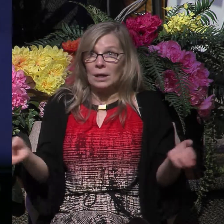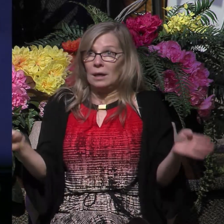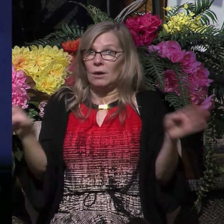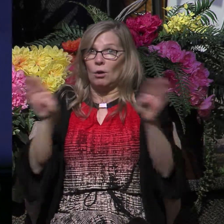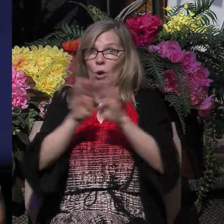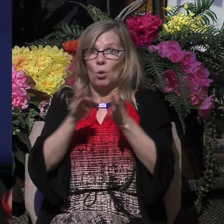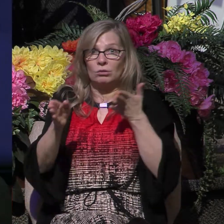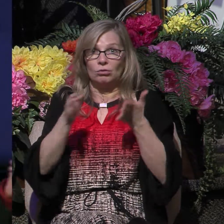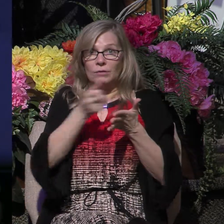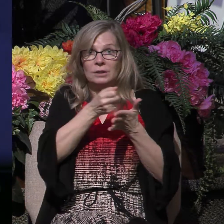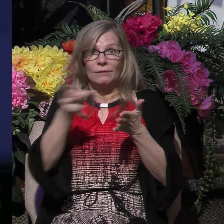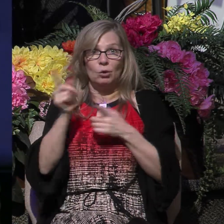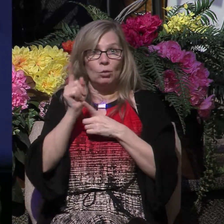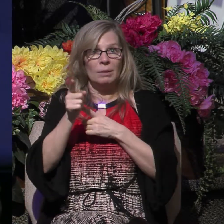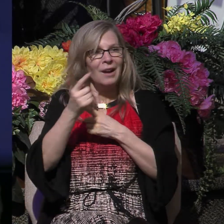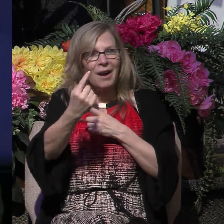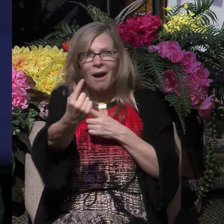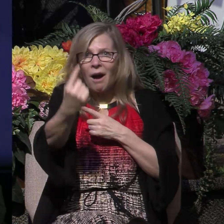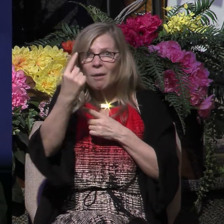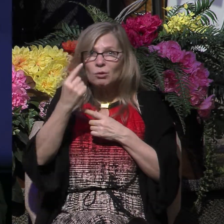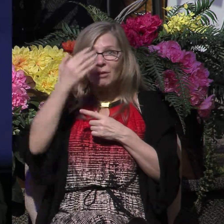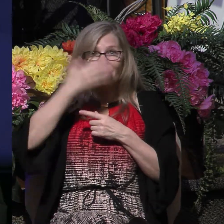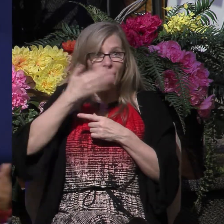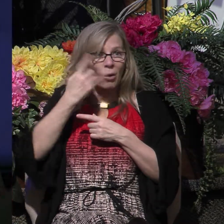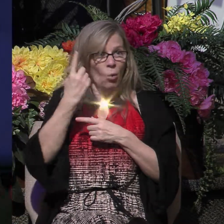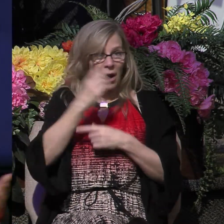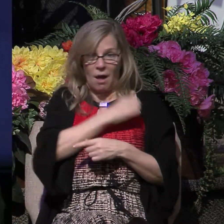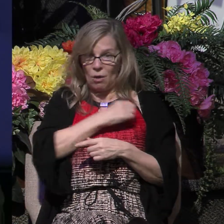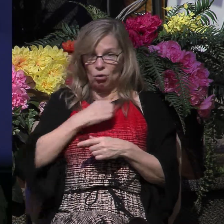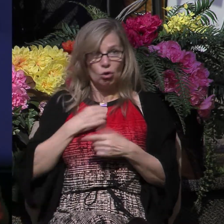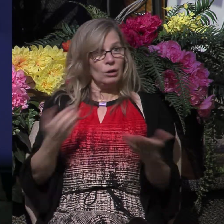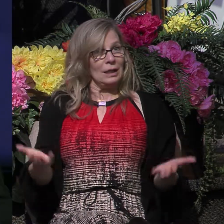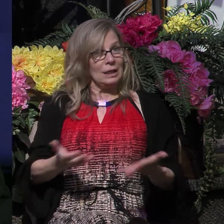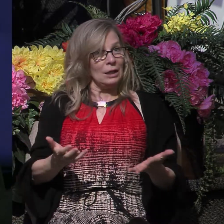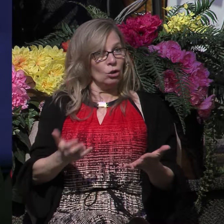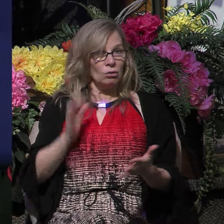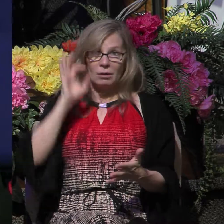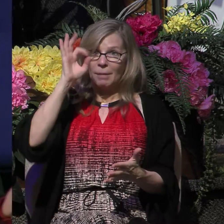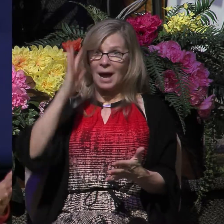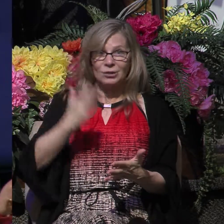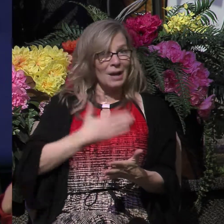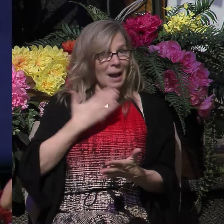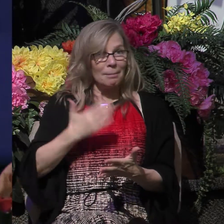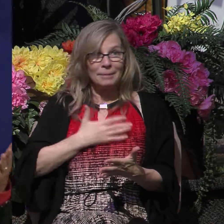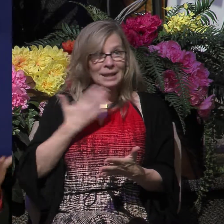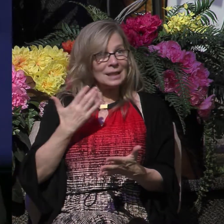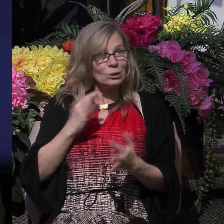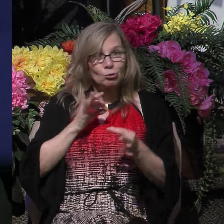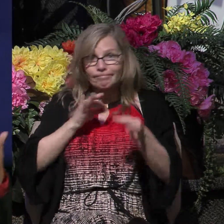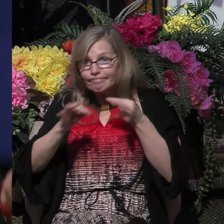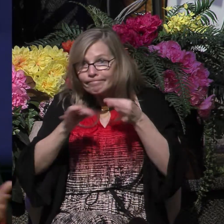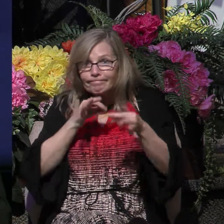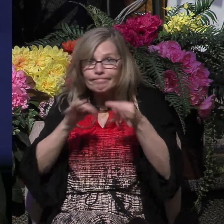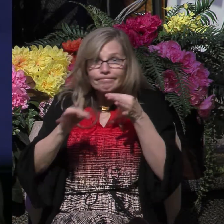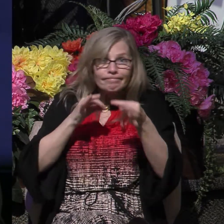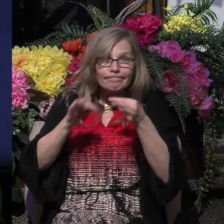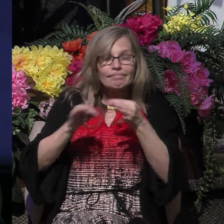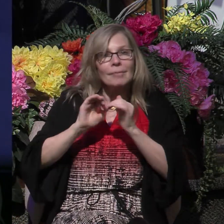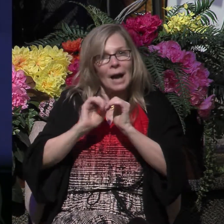minutes. Come up to the front. There'll be one of our elders here, one of our pastors who would be happy to explain more fully the way of salvation,